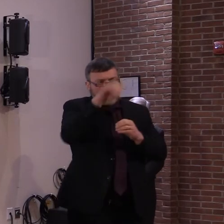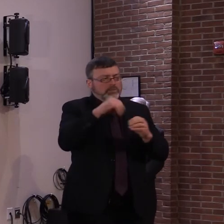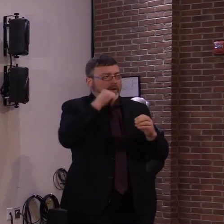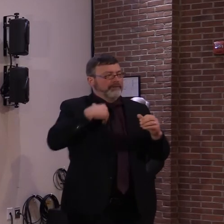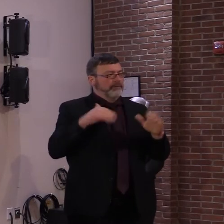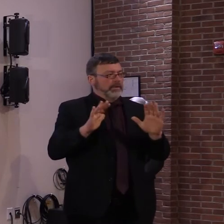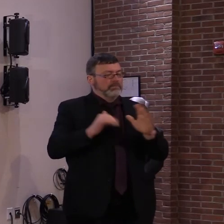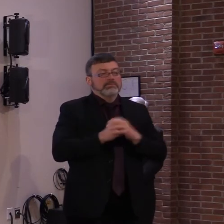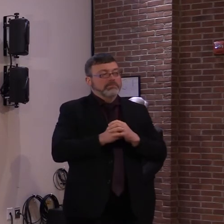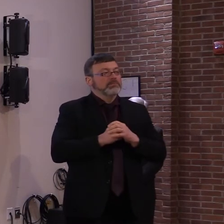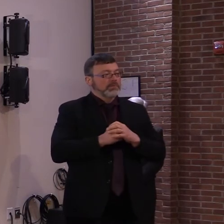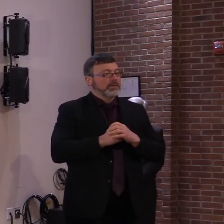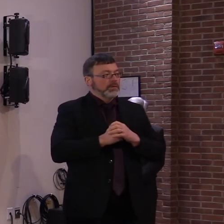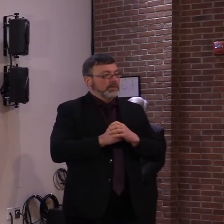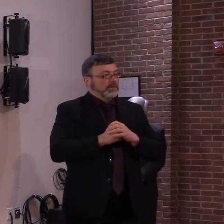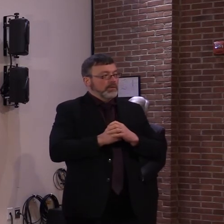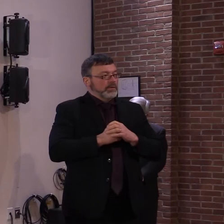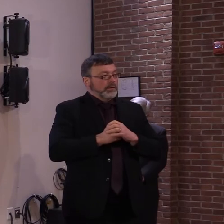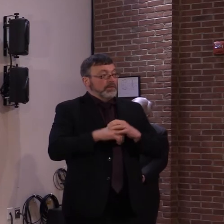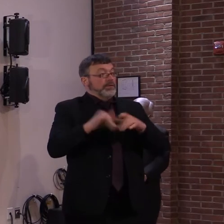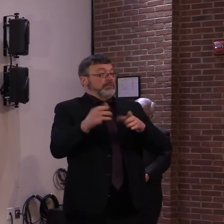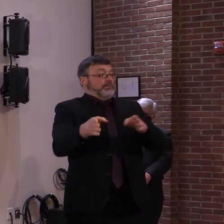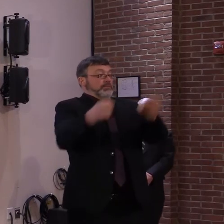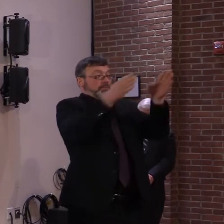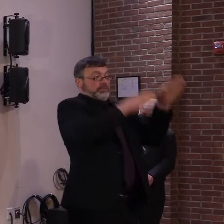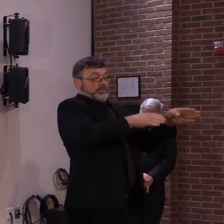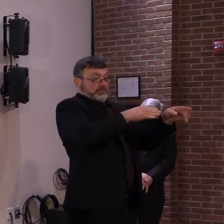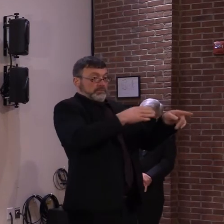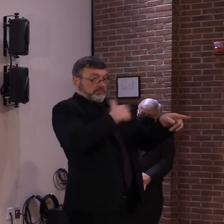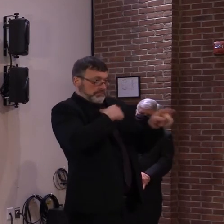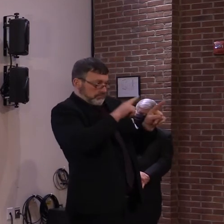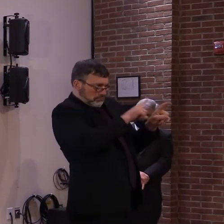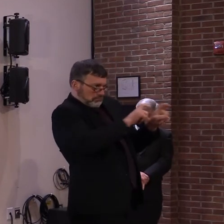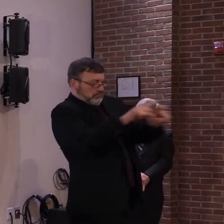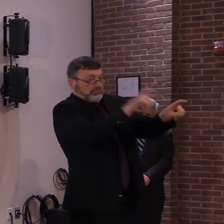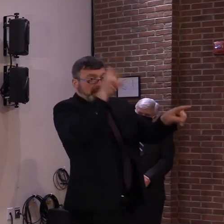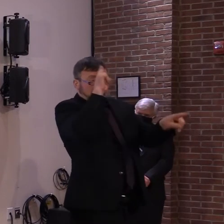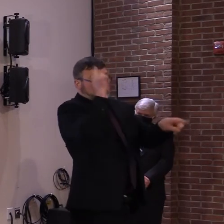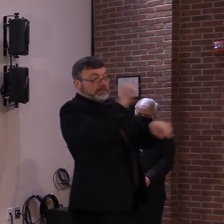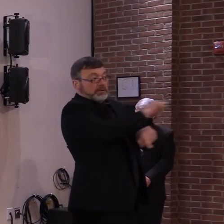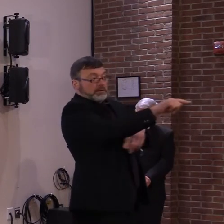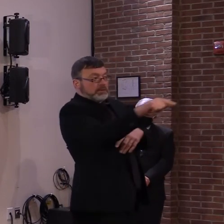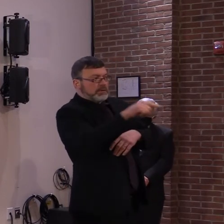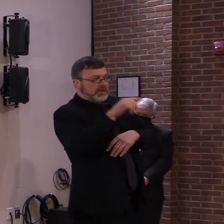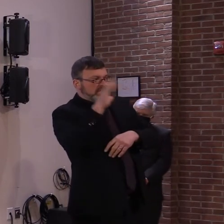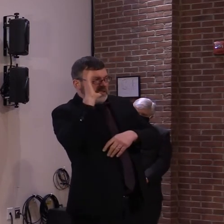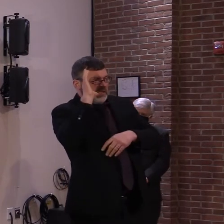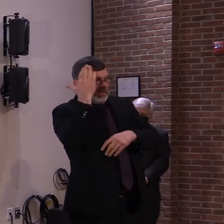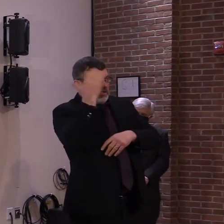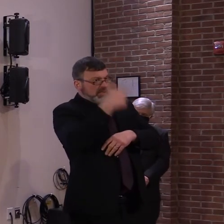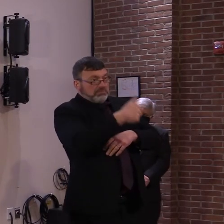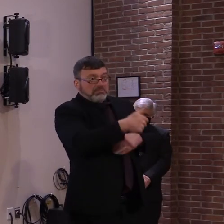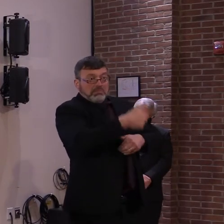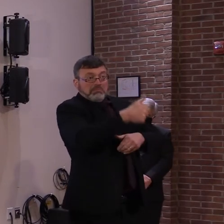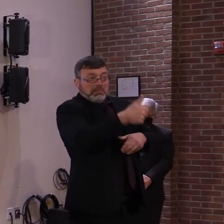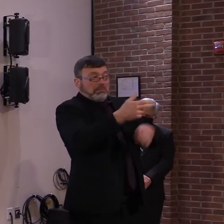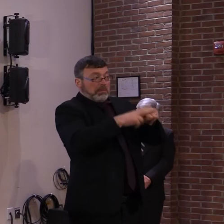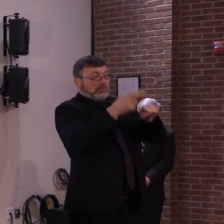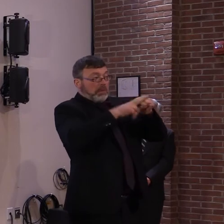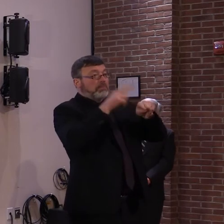hospitals have surveyed, the rates have progressively increased over time of who would take the vaccine.